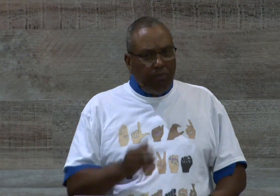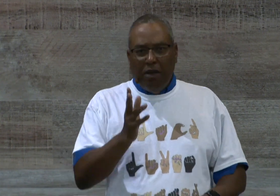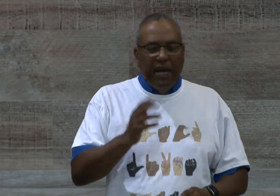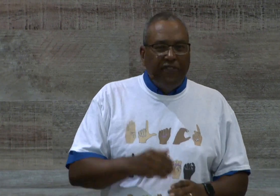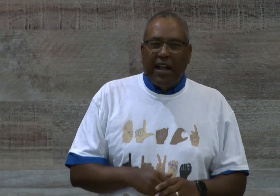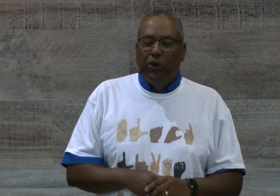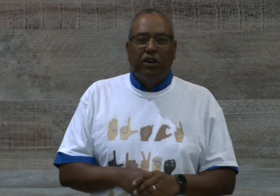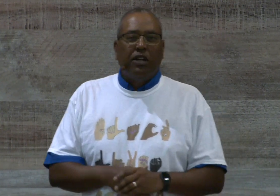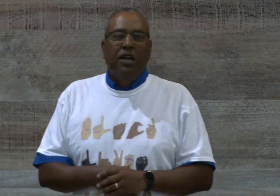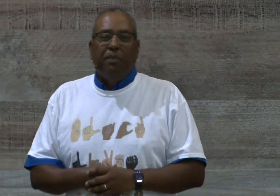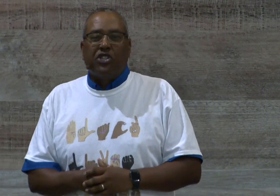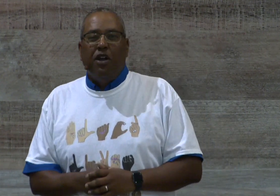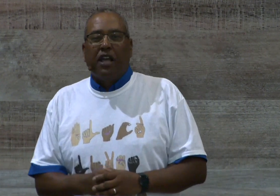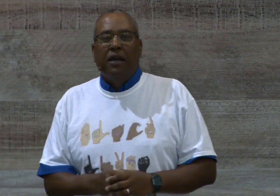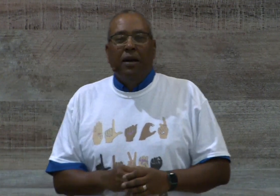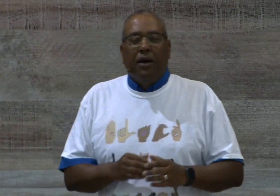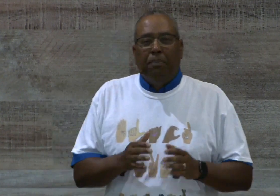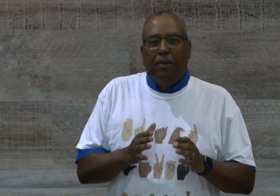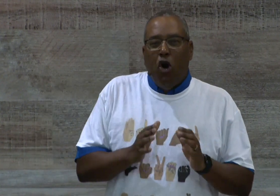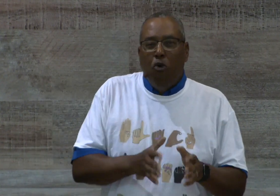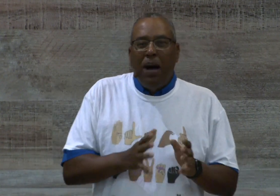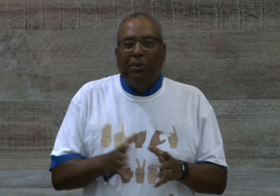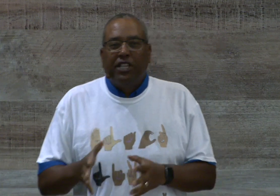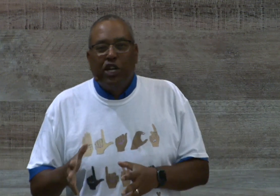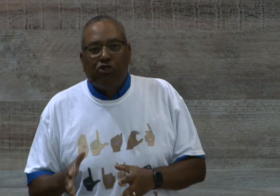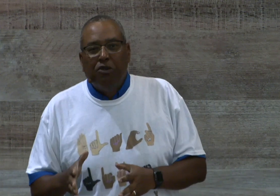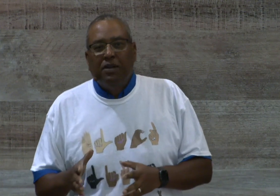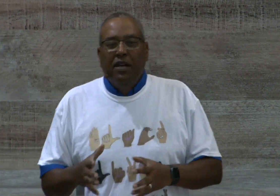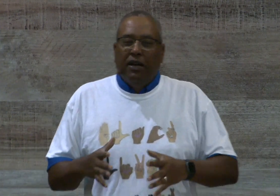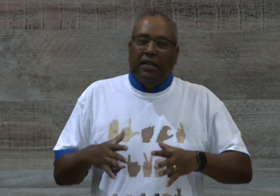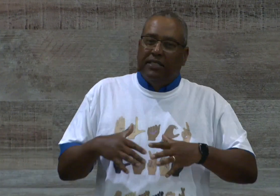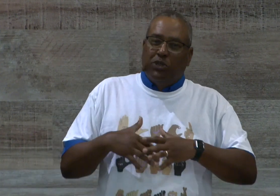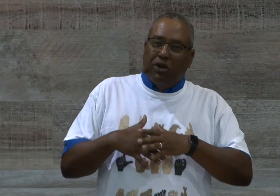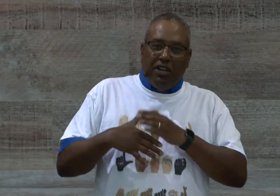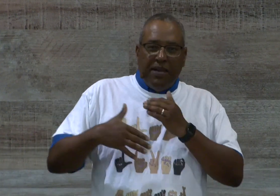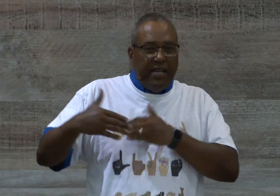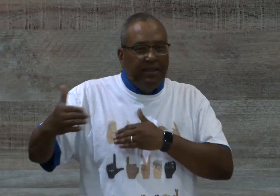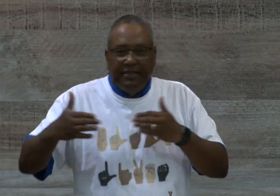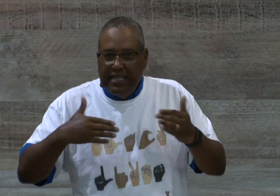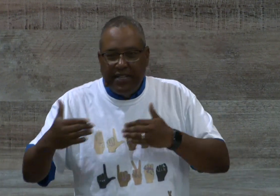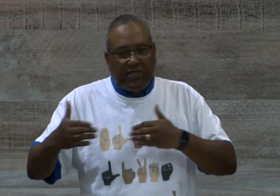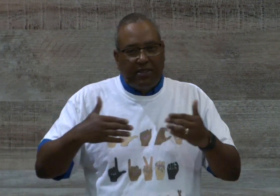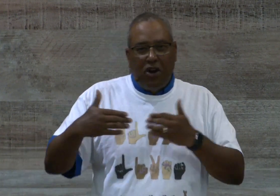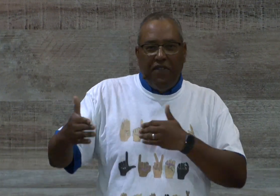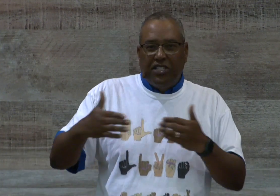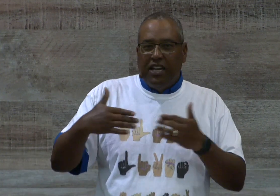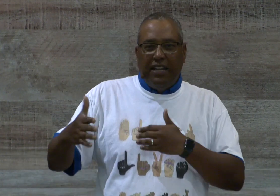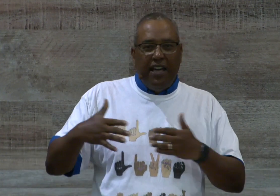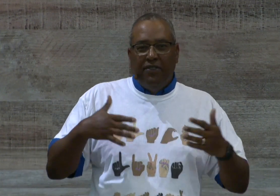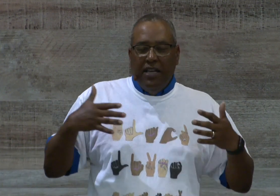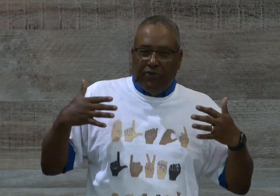Matter of fact, we're going to be starting a home Bible study group since we're going to be in this COVID shutdown for